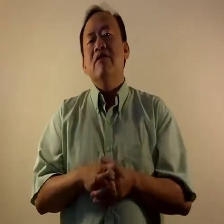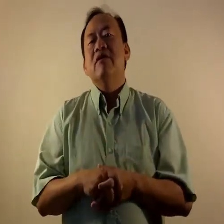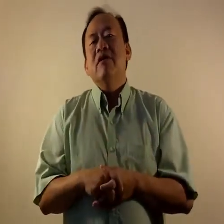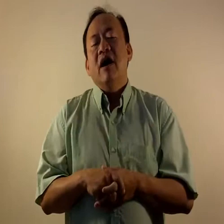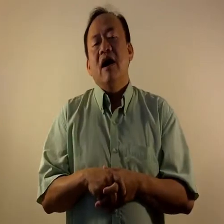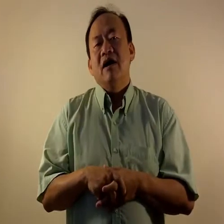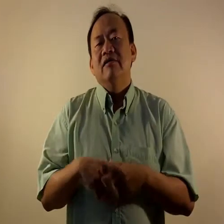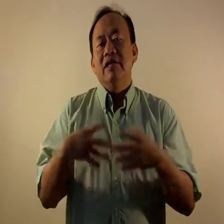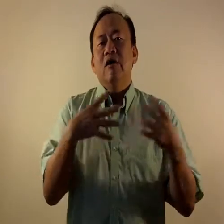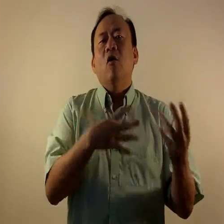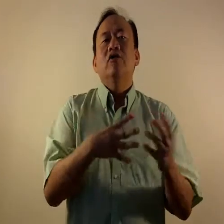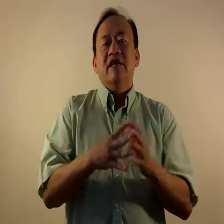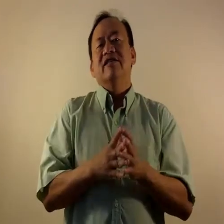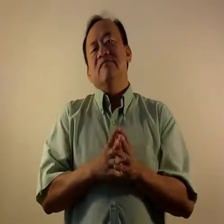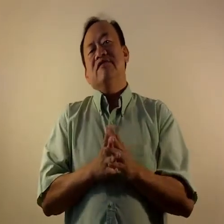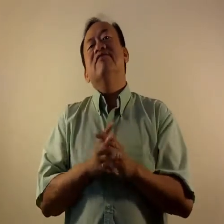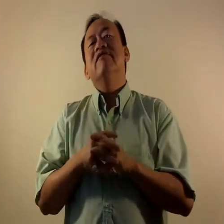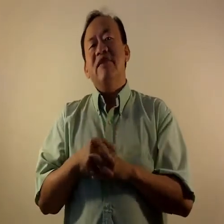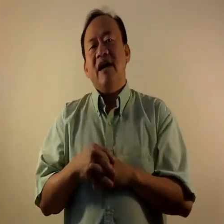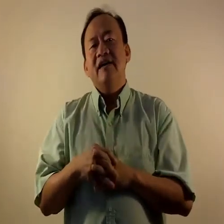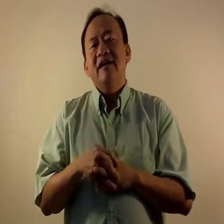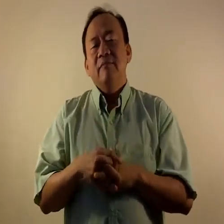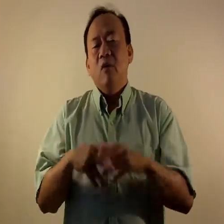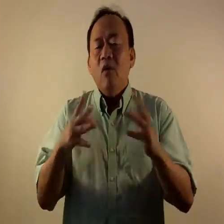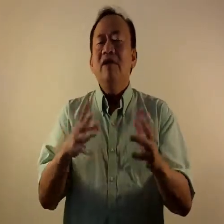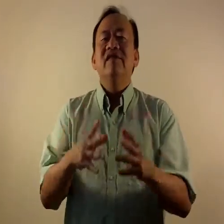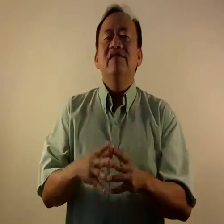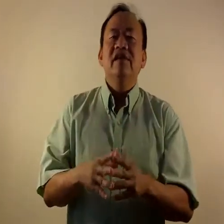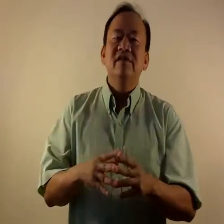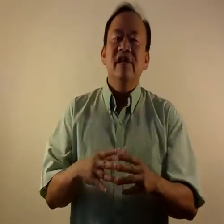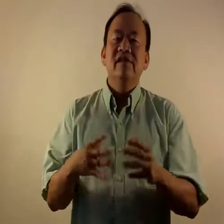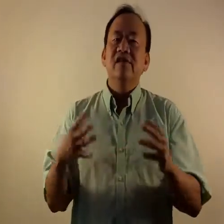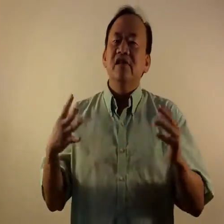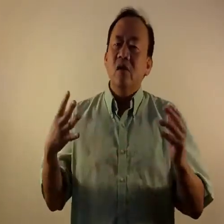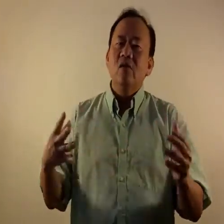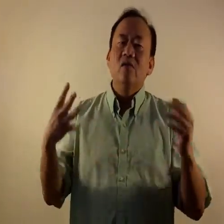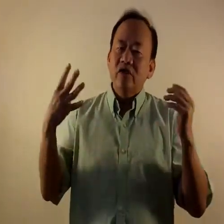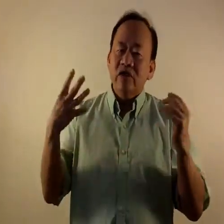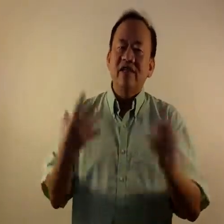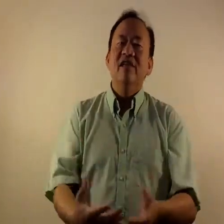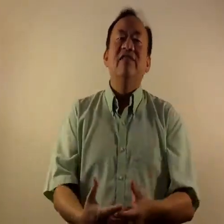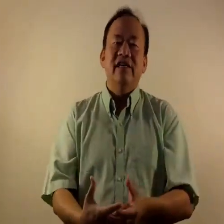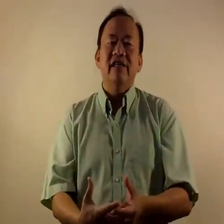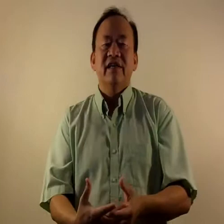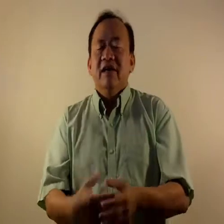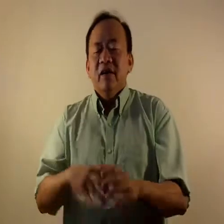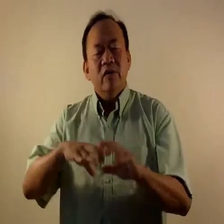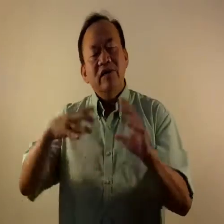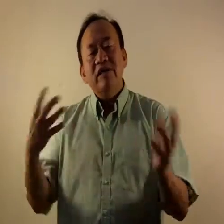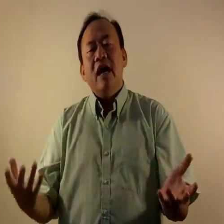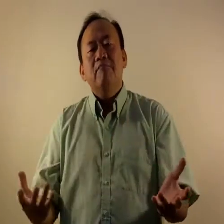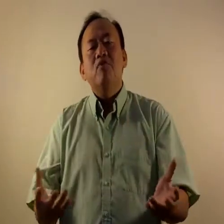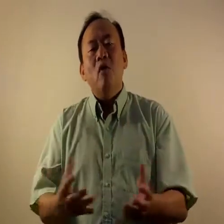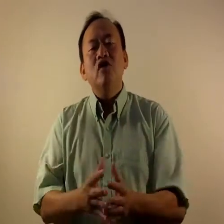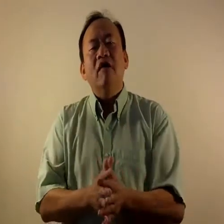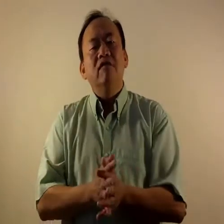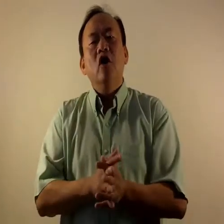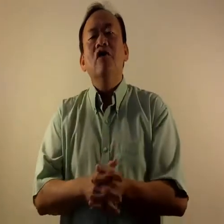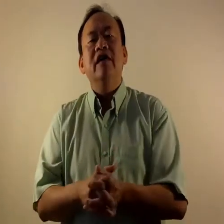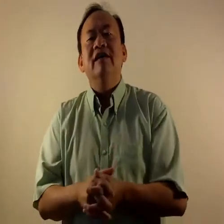the Old Testament survey. But one of the things that is so significant with this approach of learning